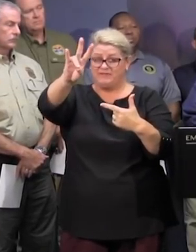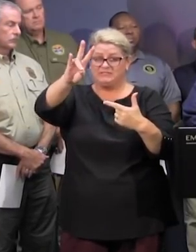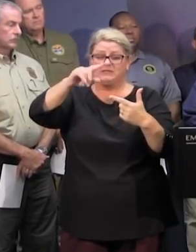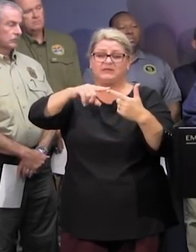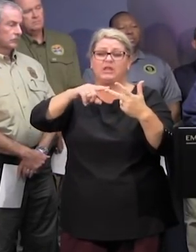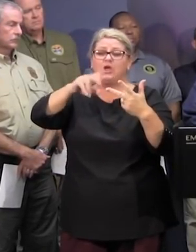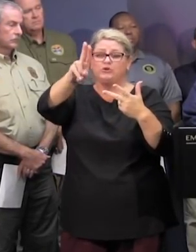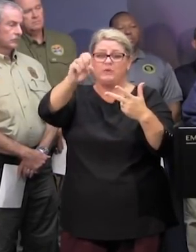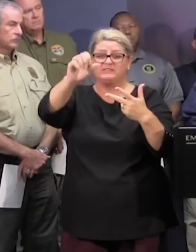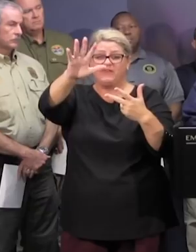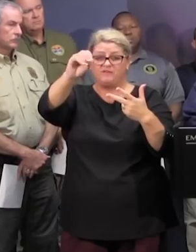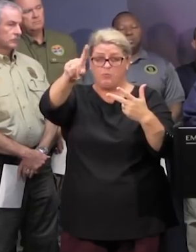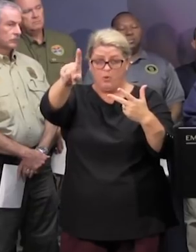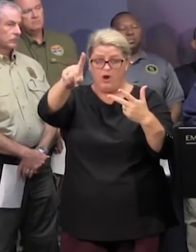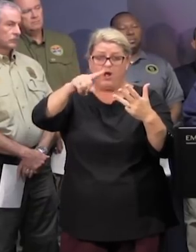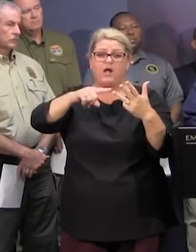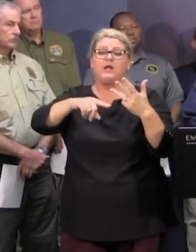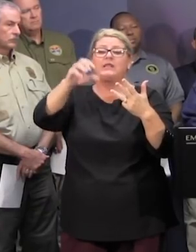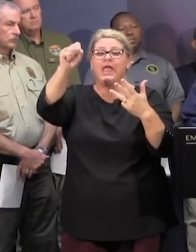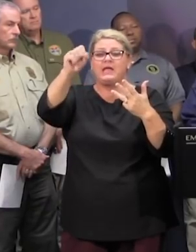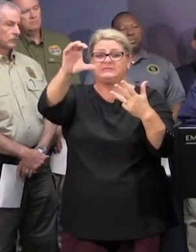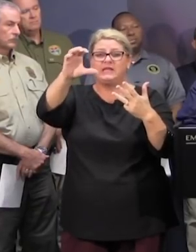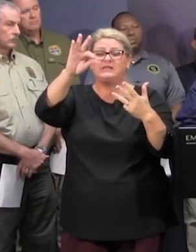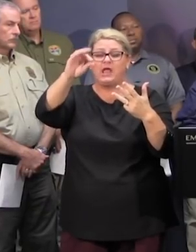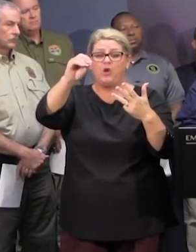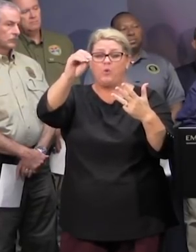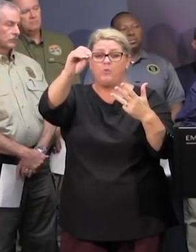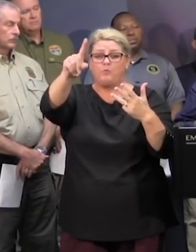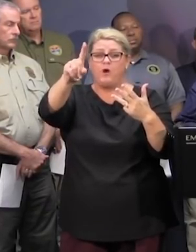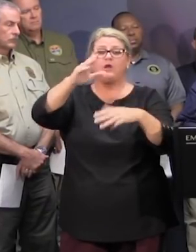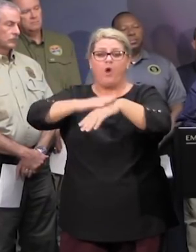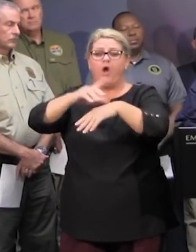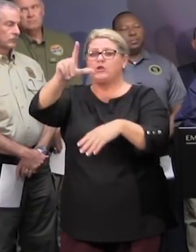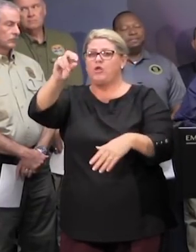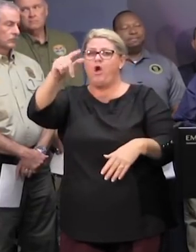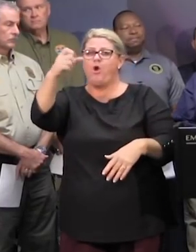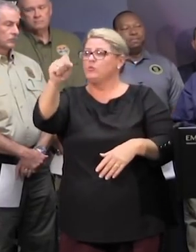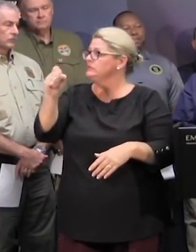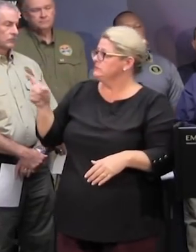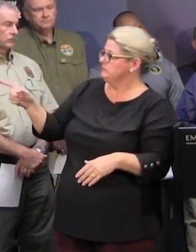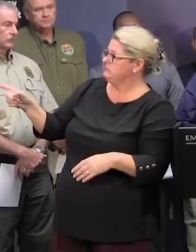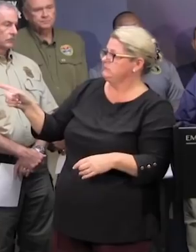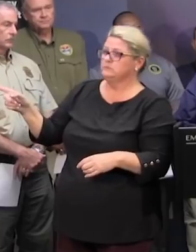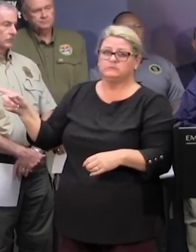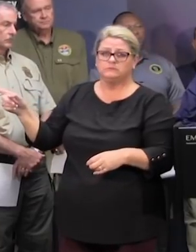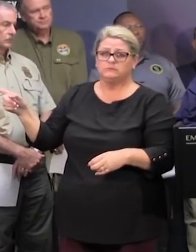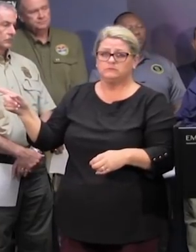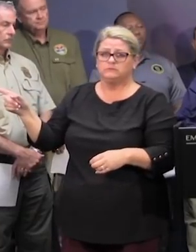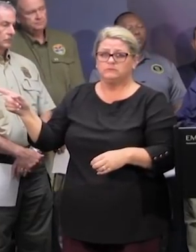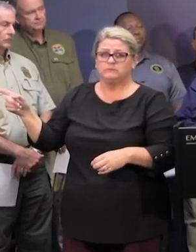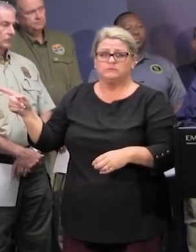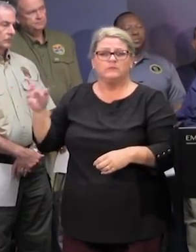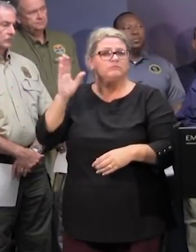us 501 and sc 9 on longs as shown on the map to my right again those are almost